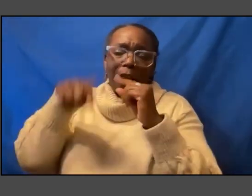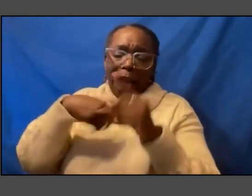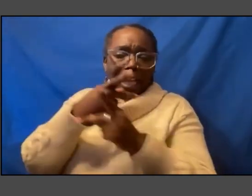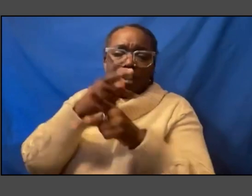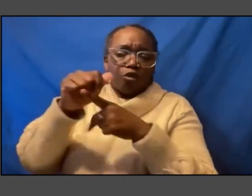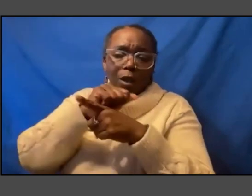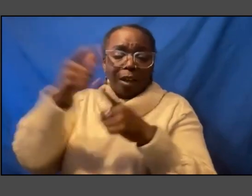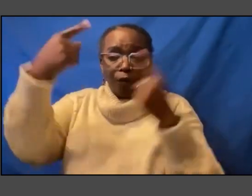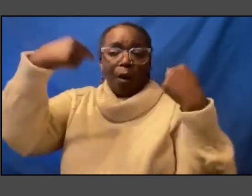good